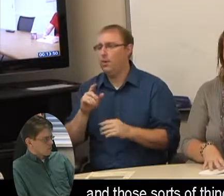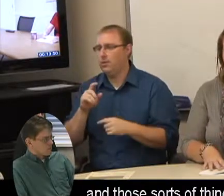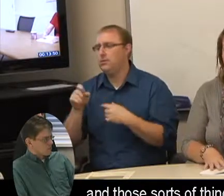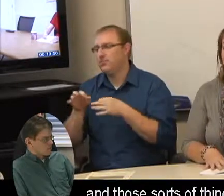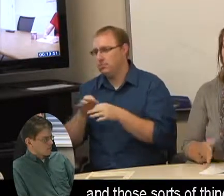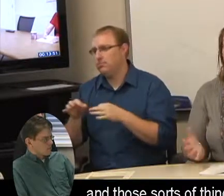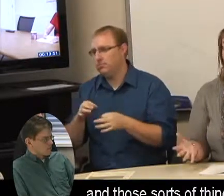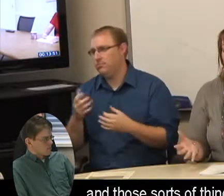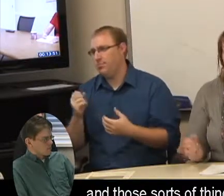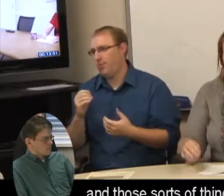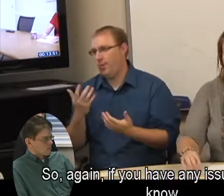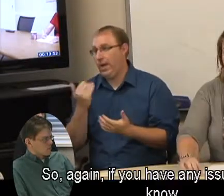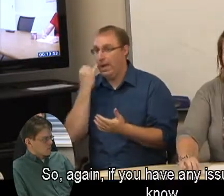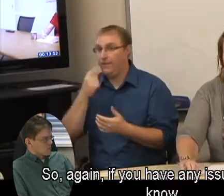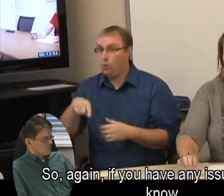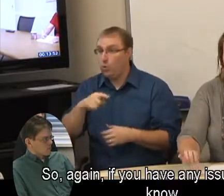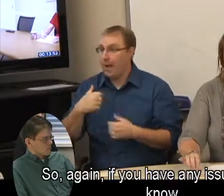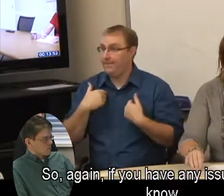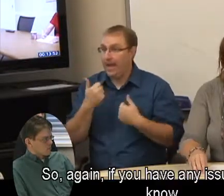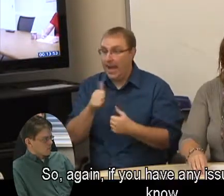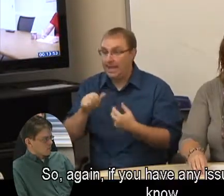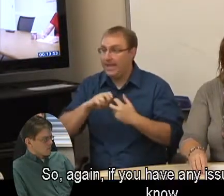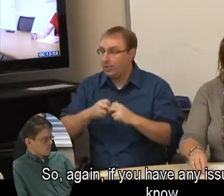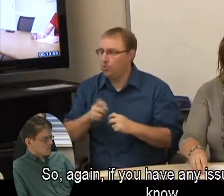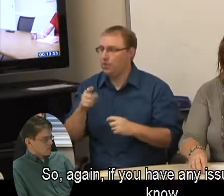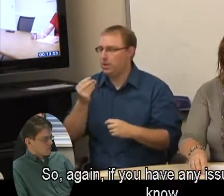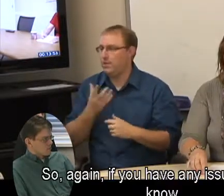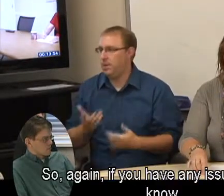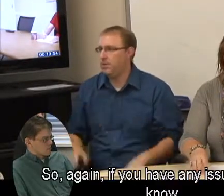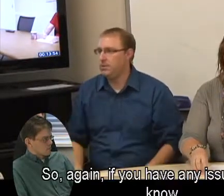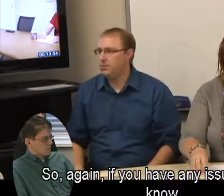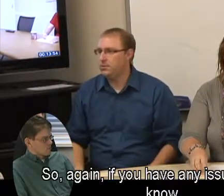sorts of things. So, again, if you have any issues, let me know.